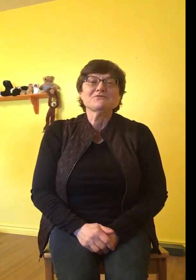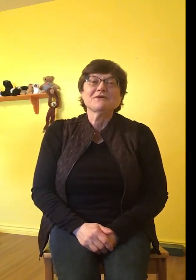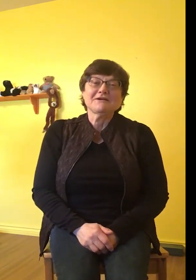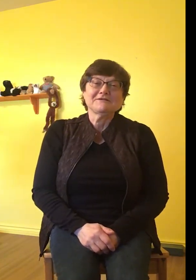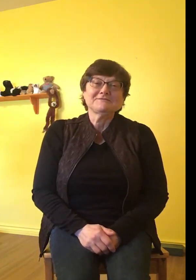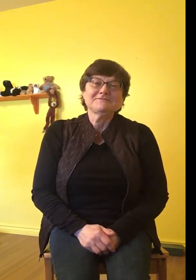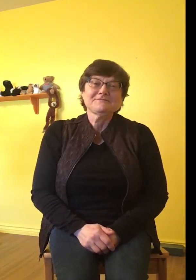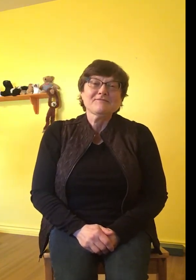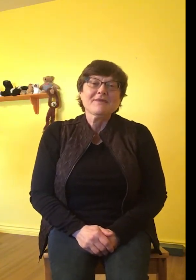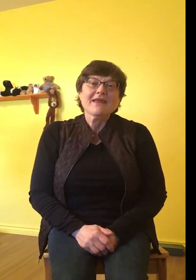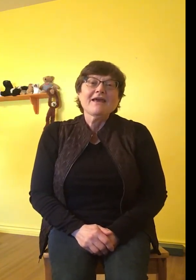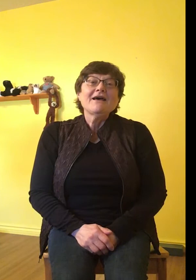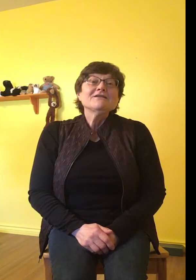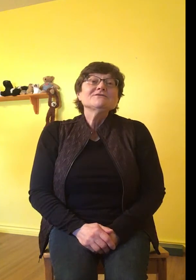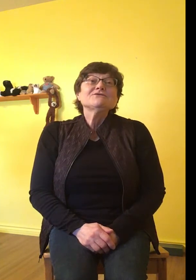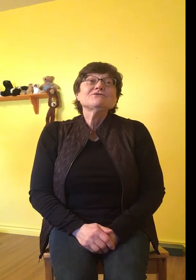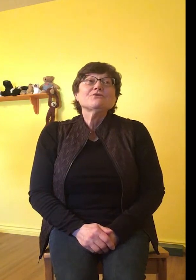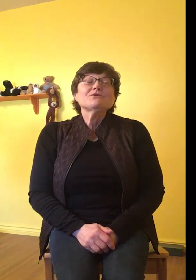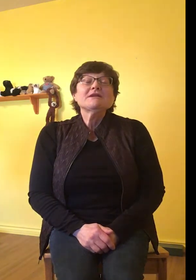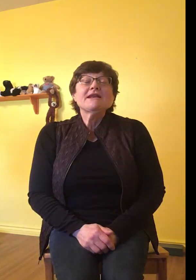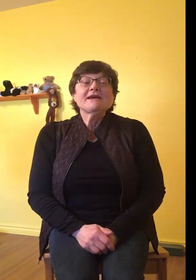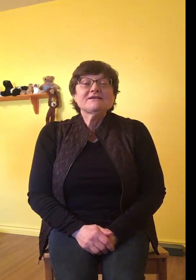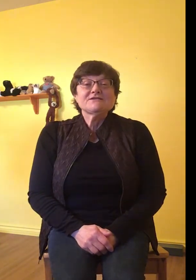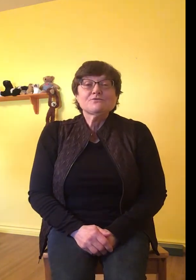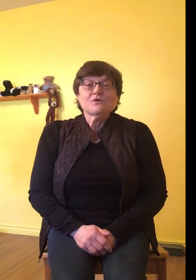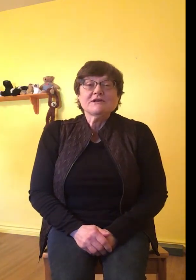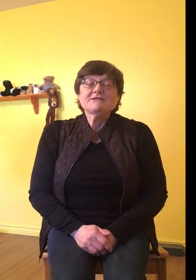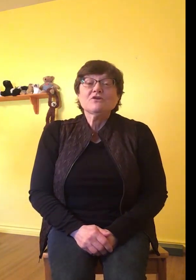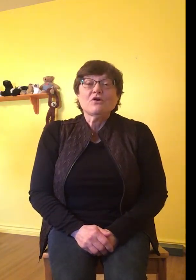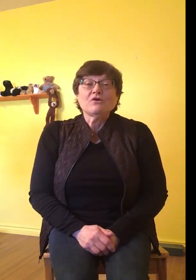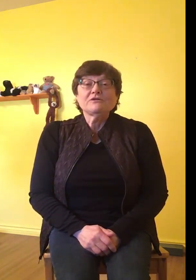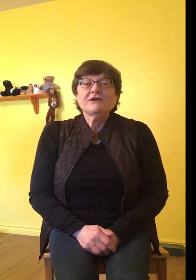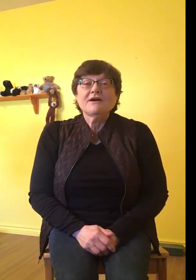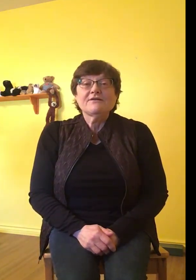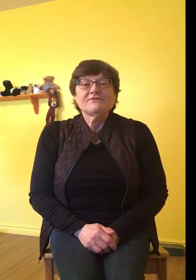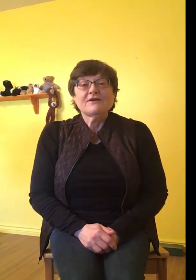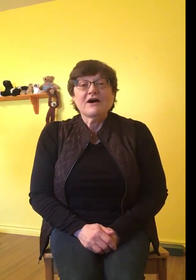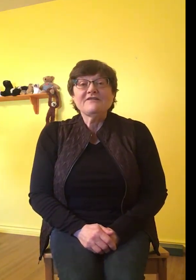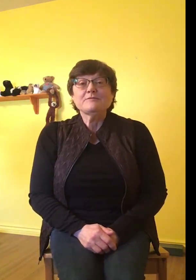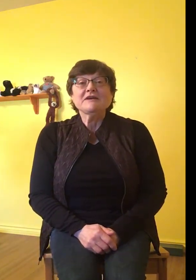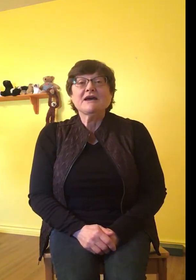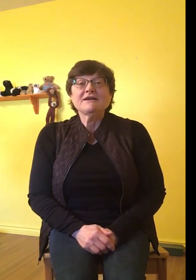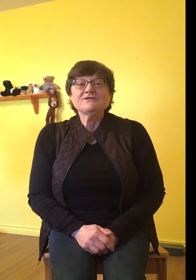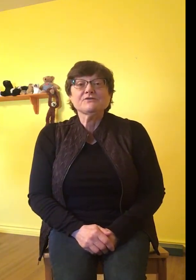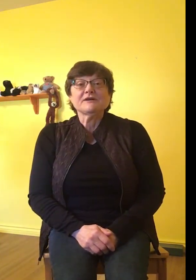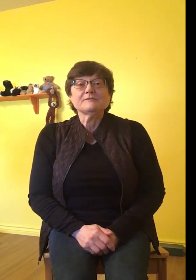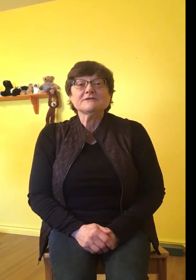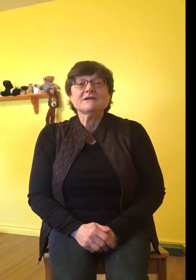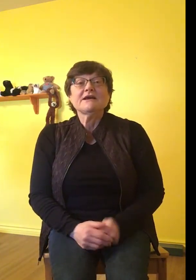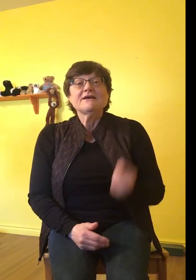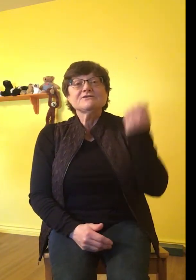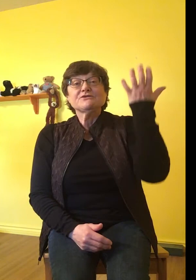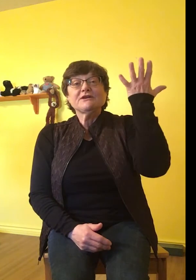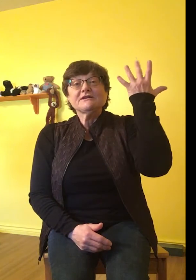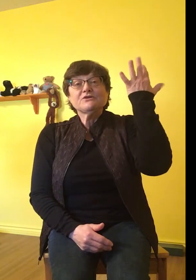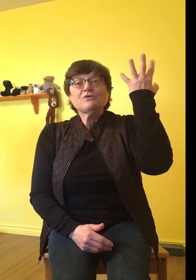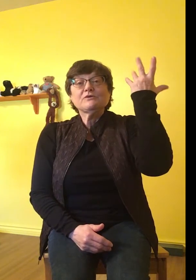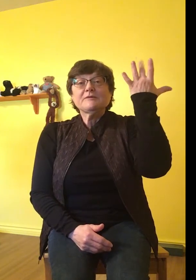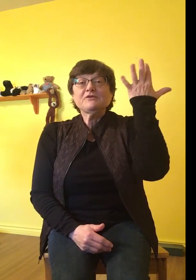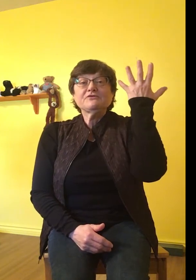well. So the next one is called Five Big Ice Creams. So you get to hold up your